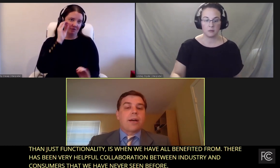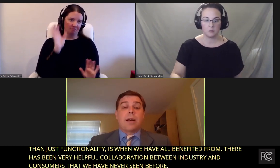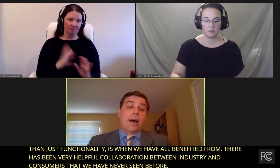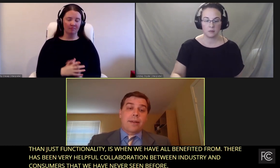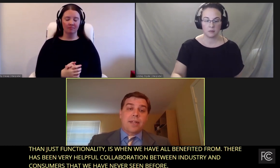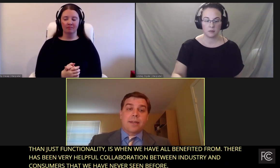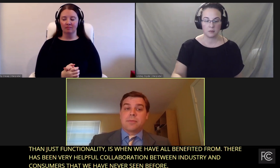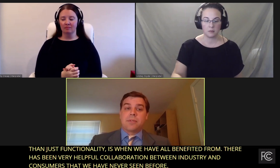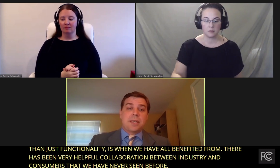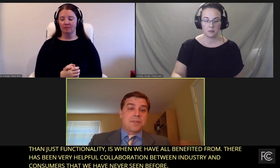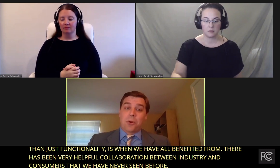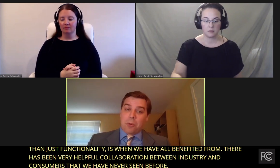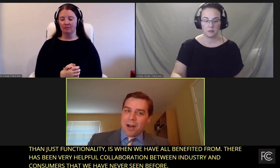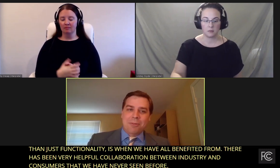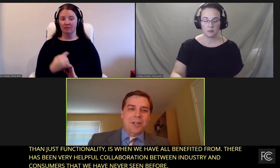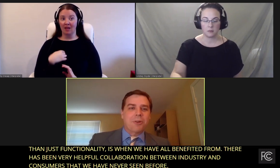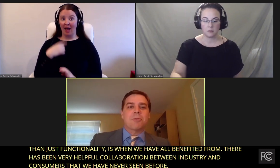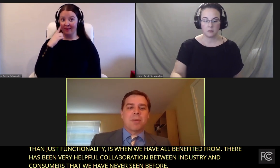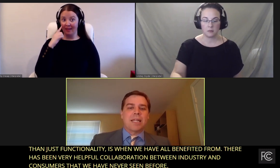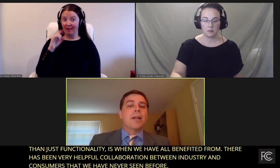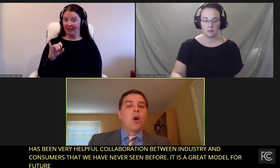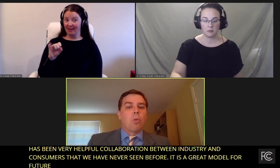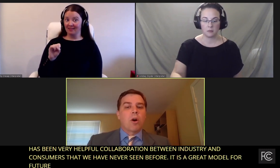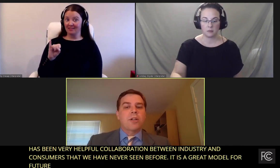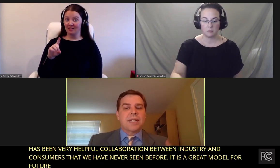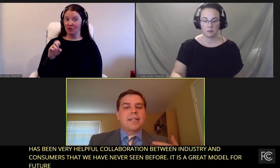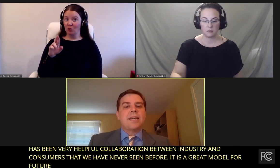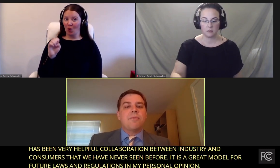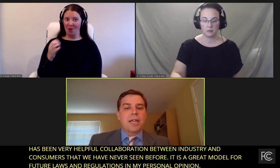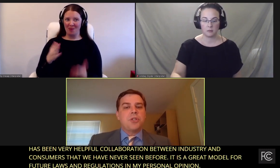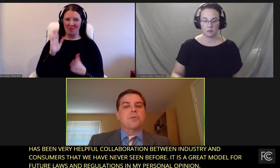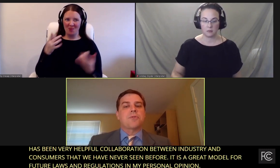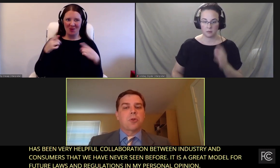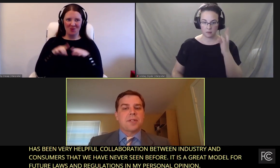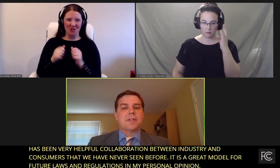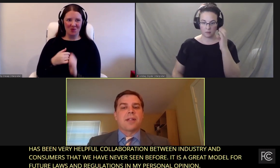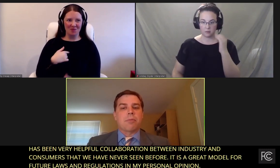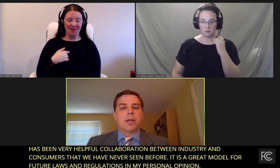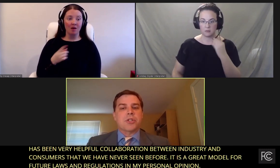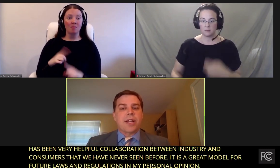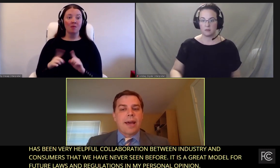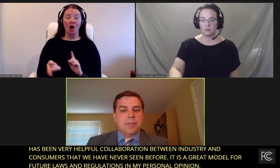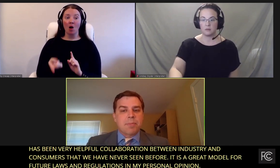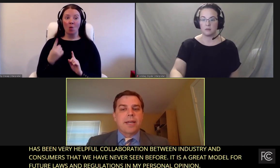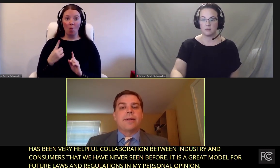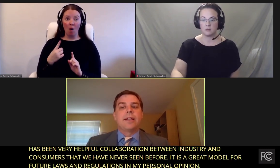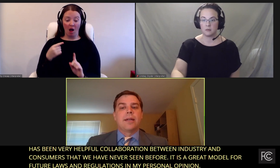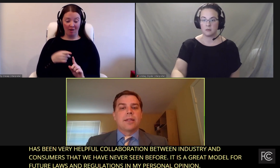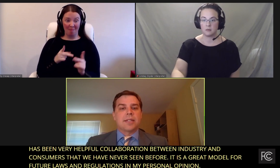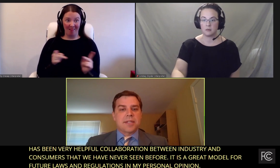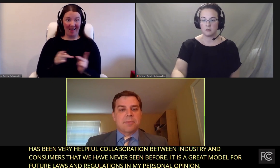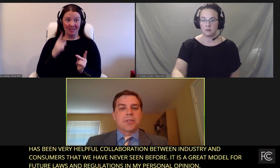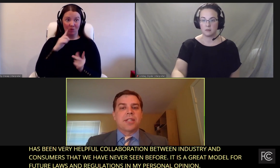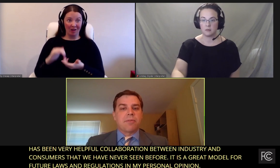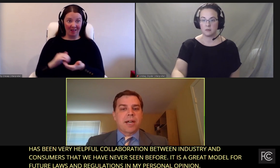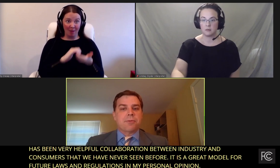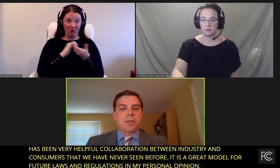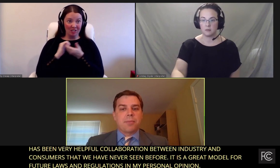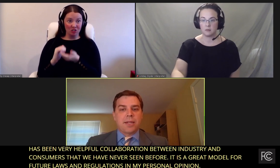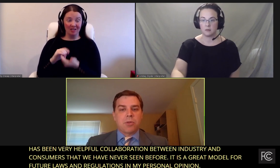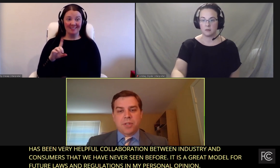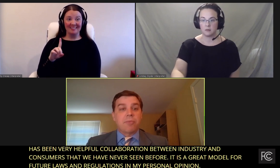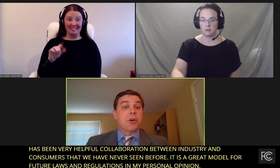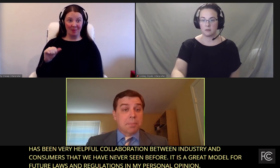You know, I think Isidore will probably agree with me that one of the key venues for this collaboration has been the Disability